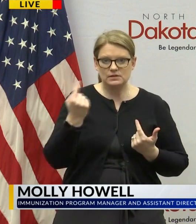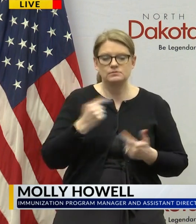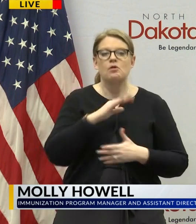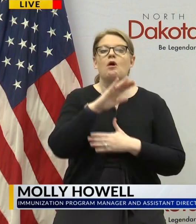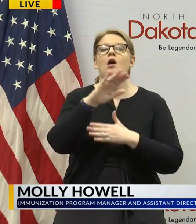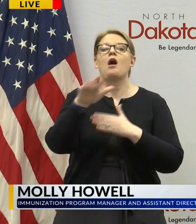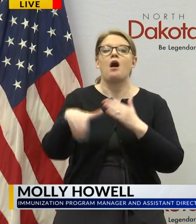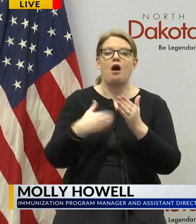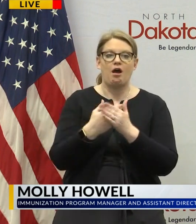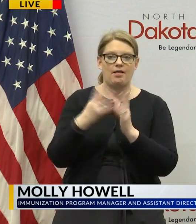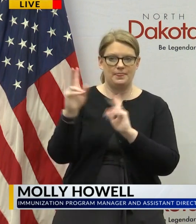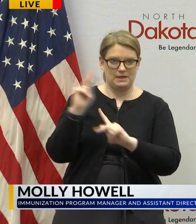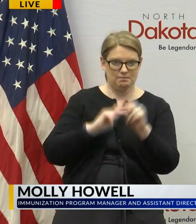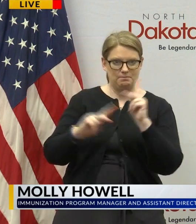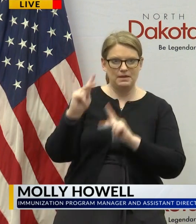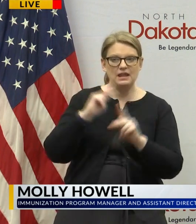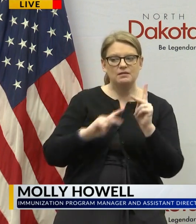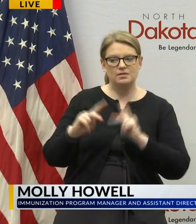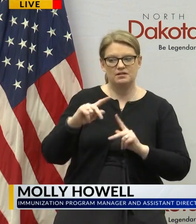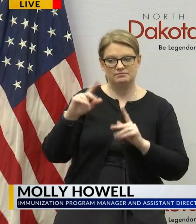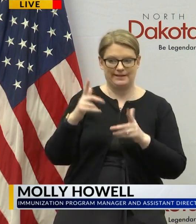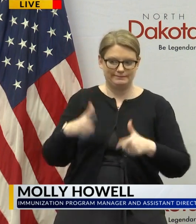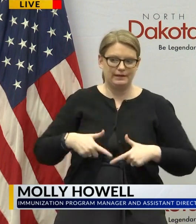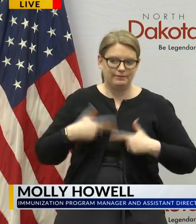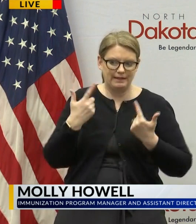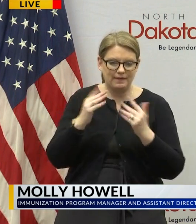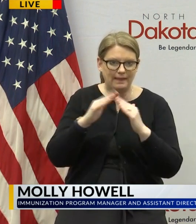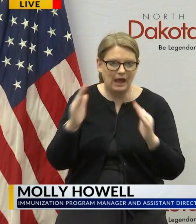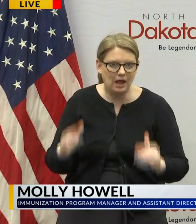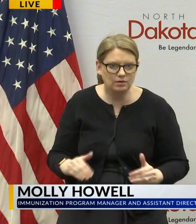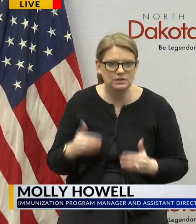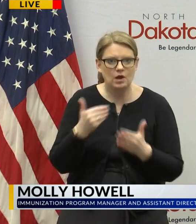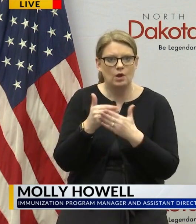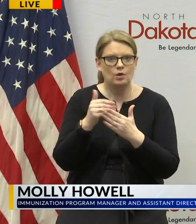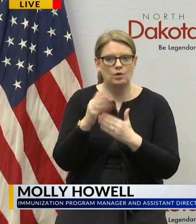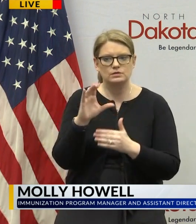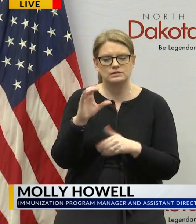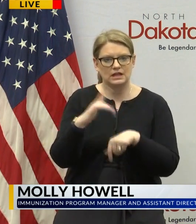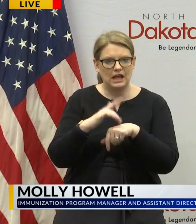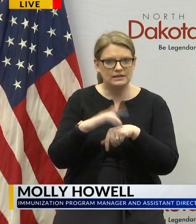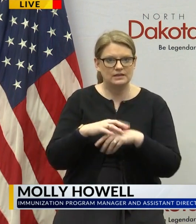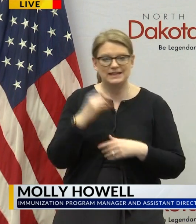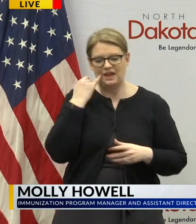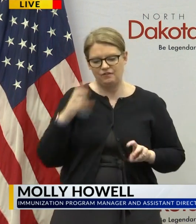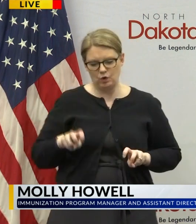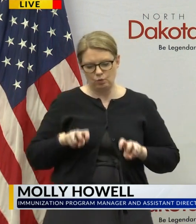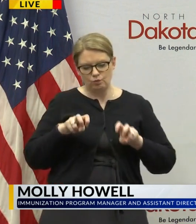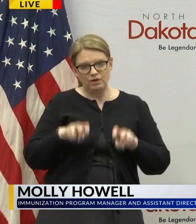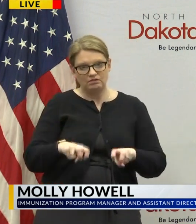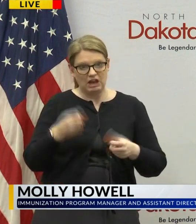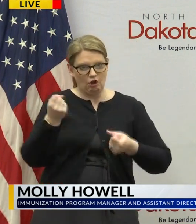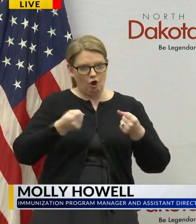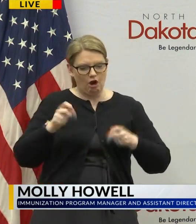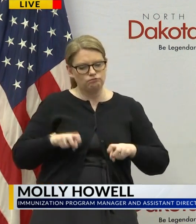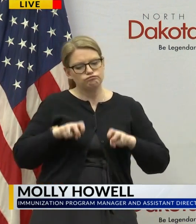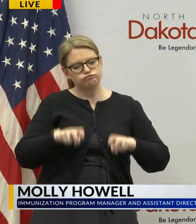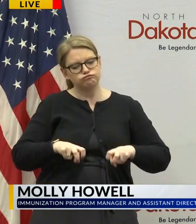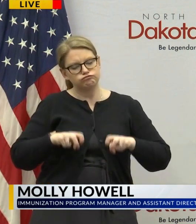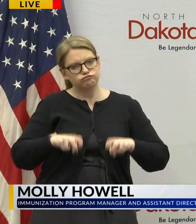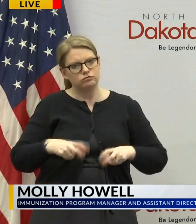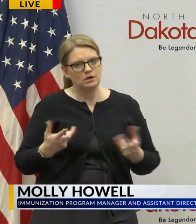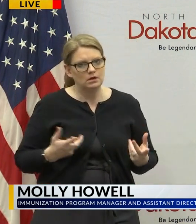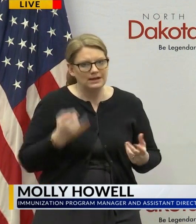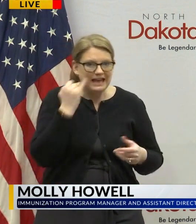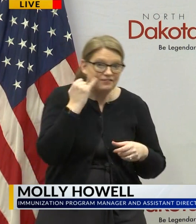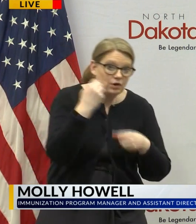household contacts are considered close contacts but also if you're riding in a car with someone for a prolonged period of time if you're working closely